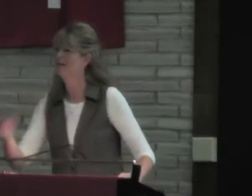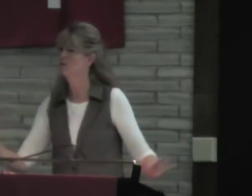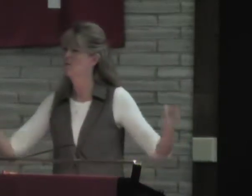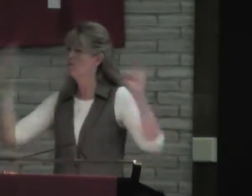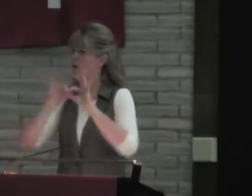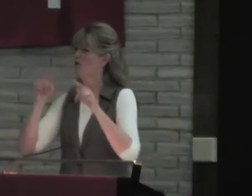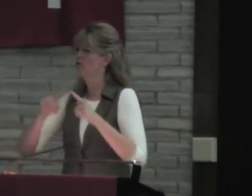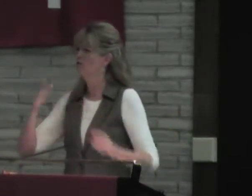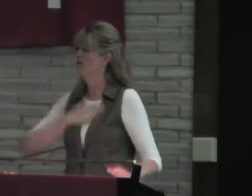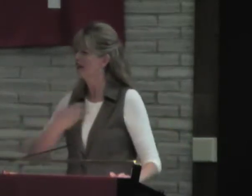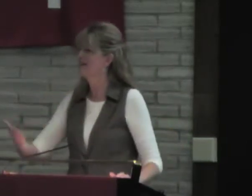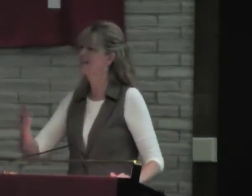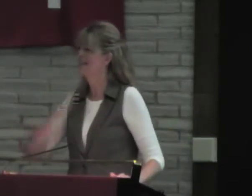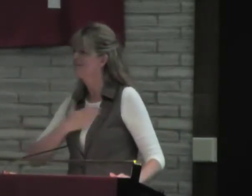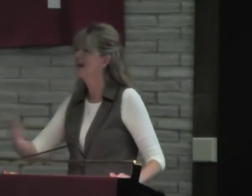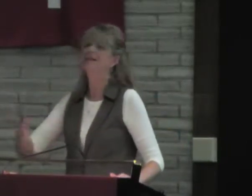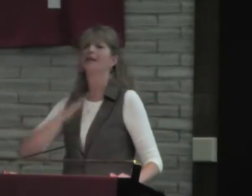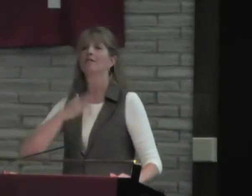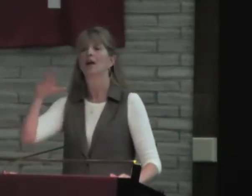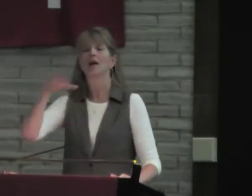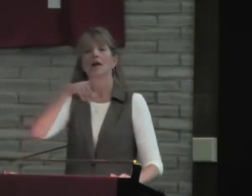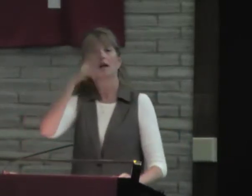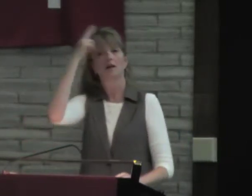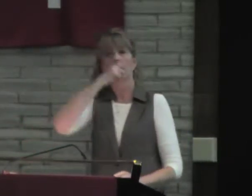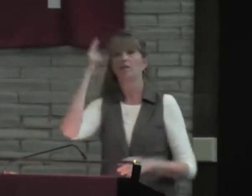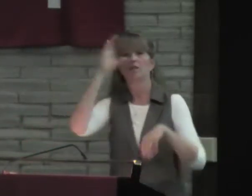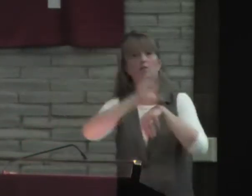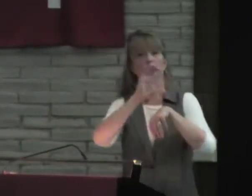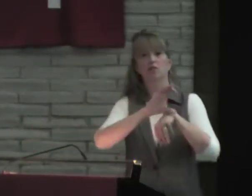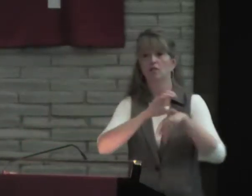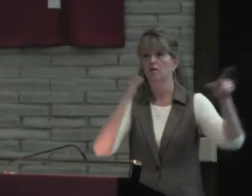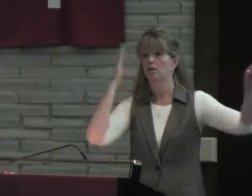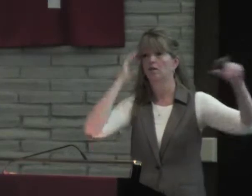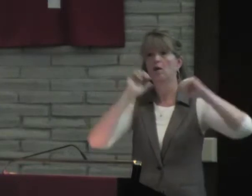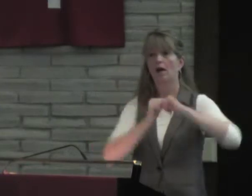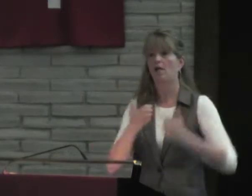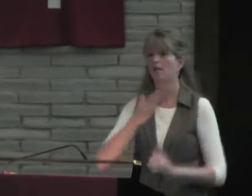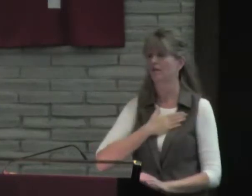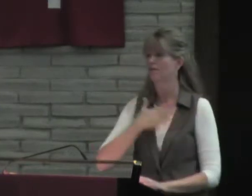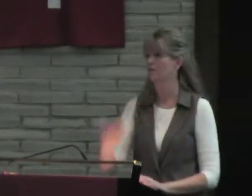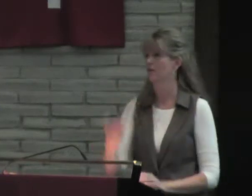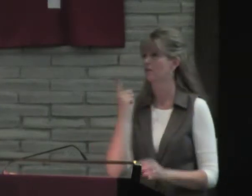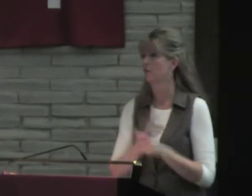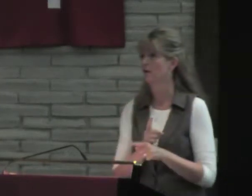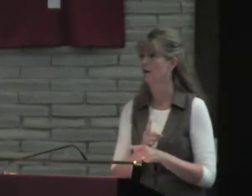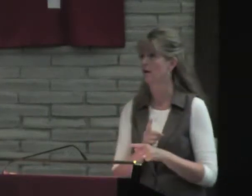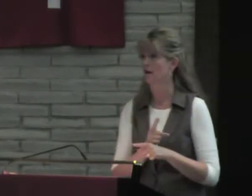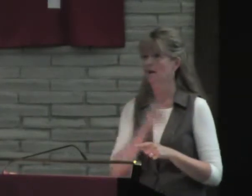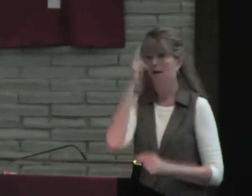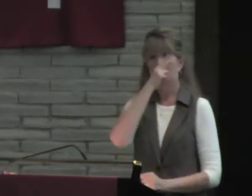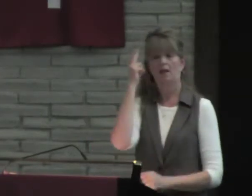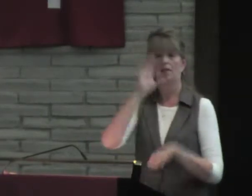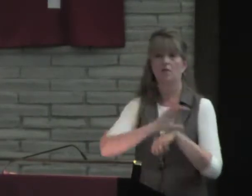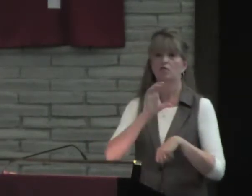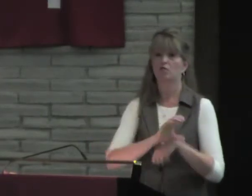Again, it's confessing. It's very important that we confess. You know, in the Catholic Church, they have confession, right?